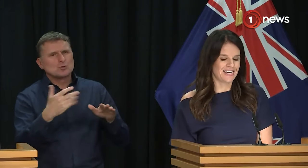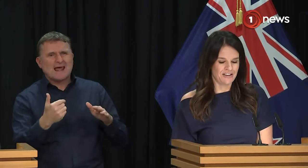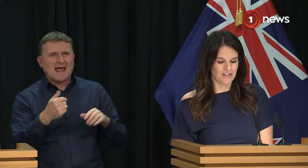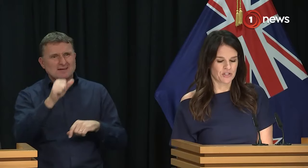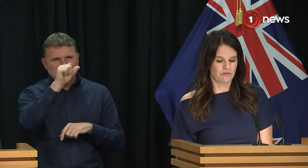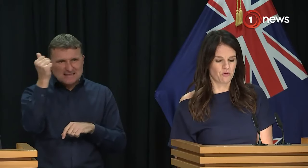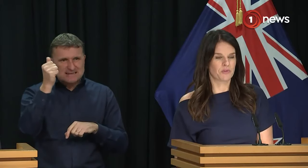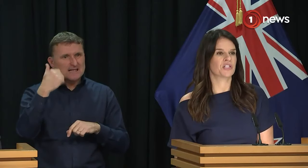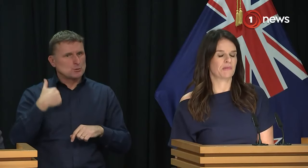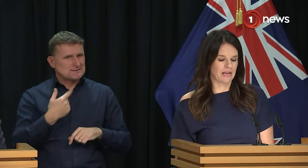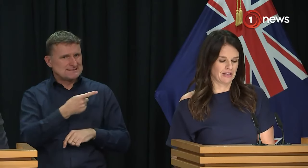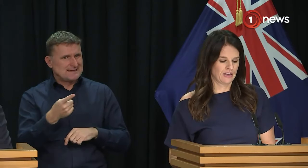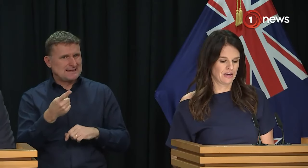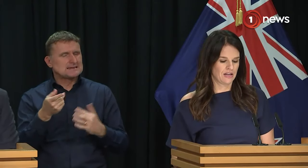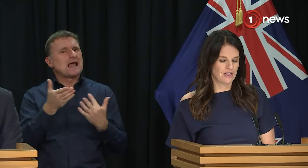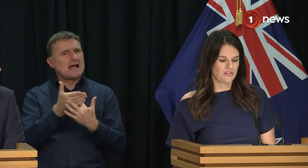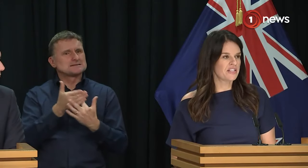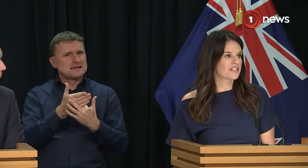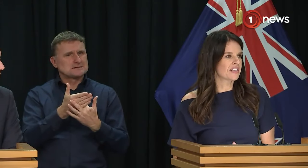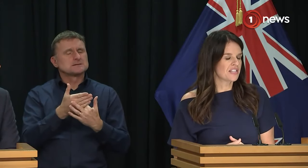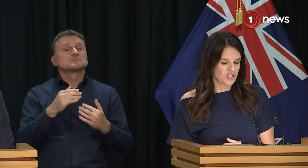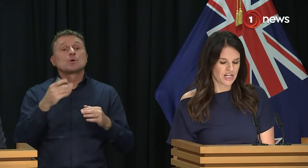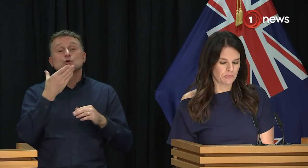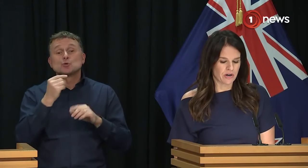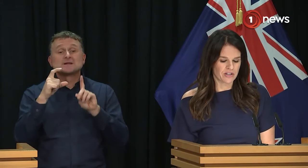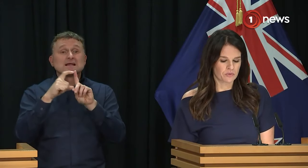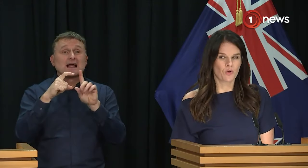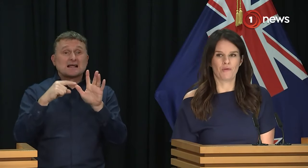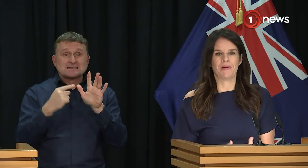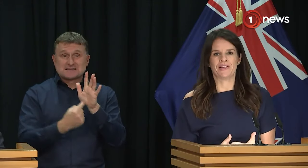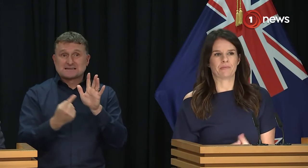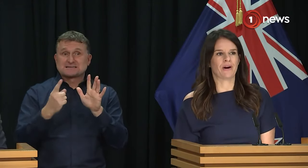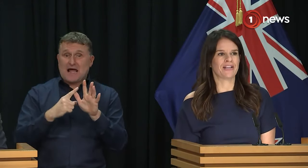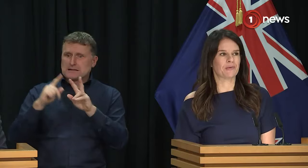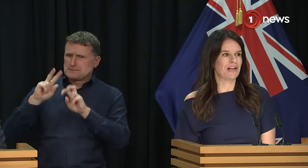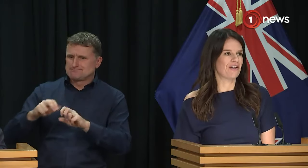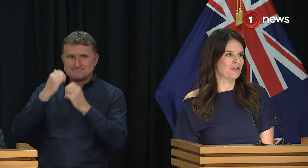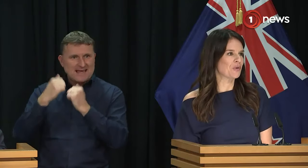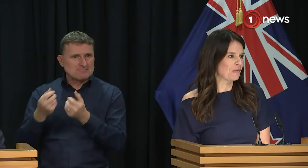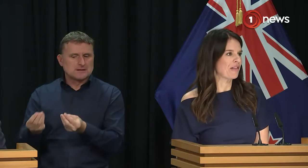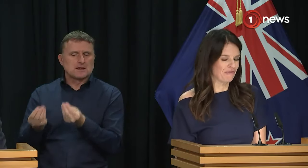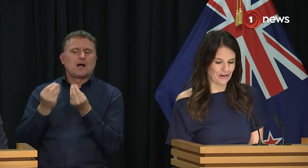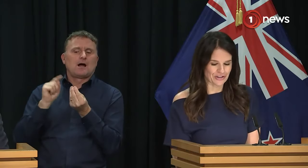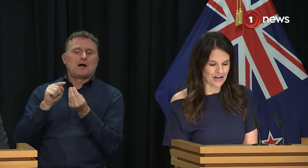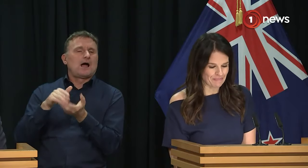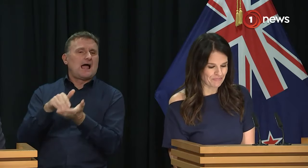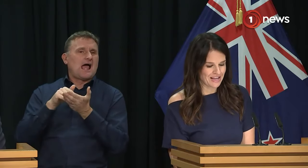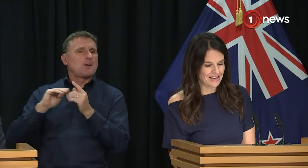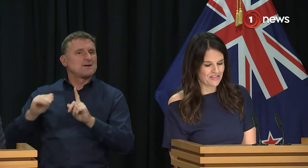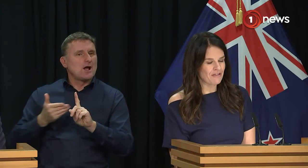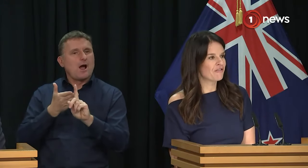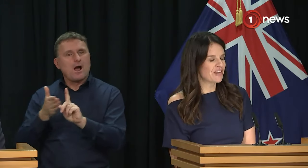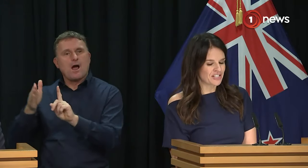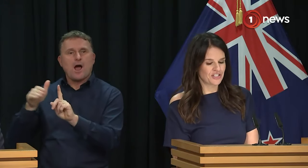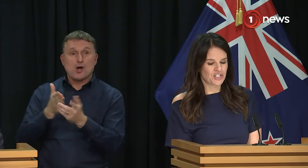data and evidence to inform decision-making. These six education priorities will not be a surprise to many. I've been talking about them for a long time.